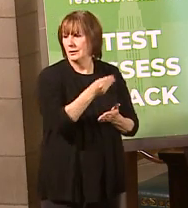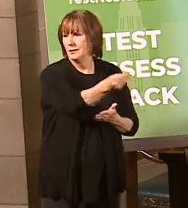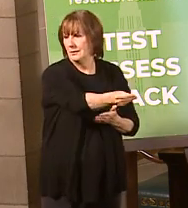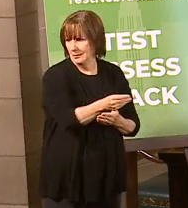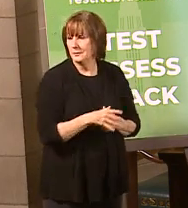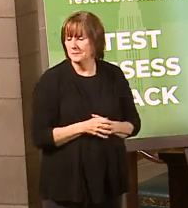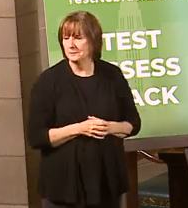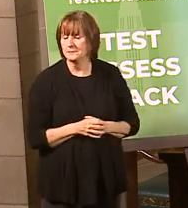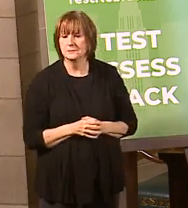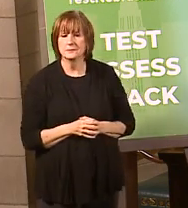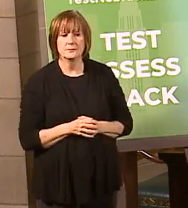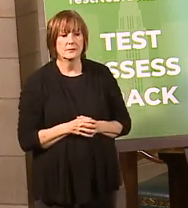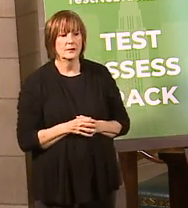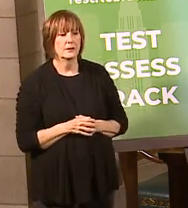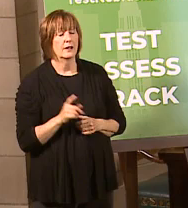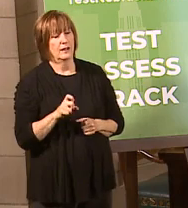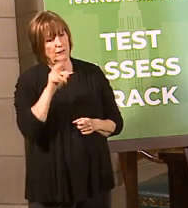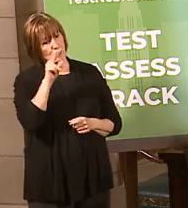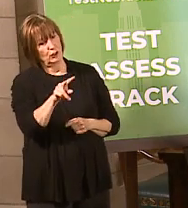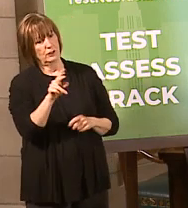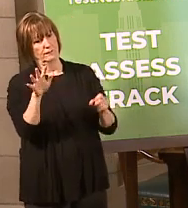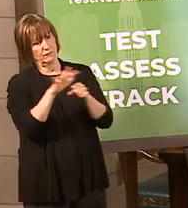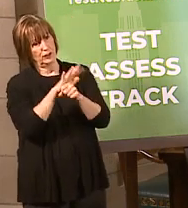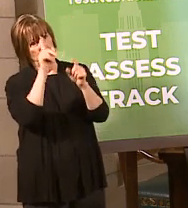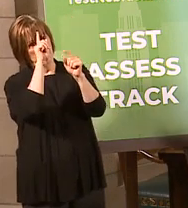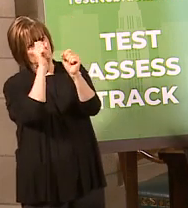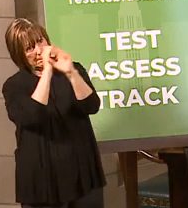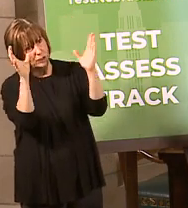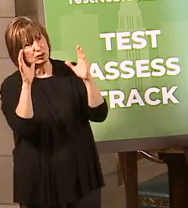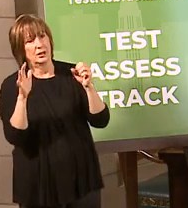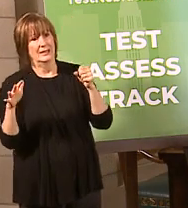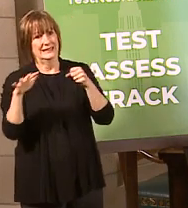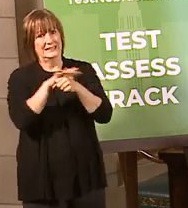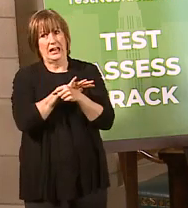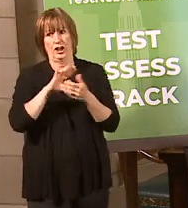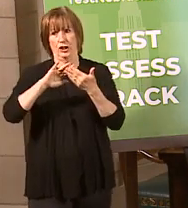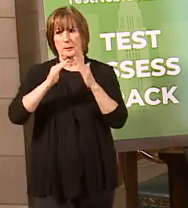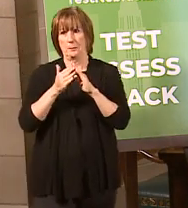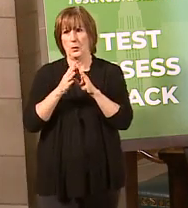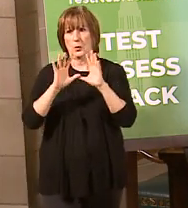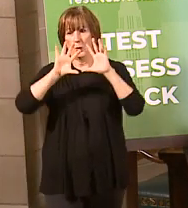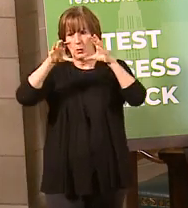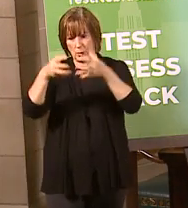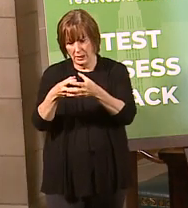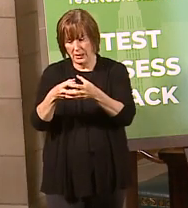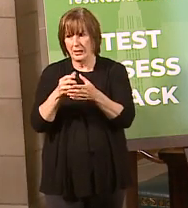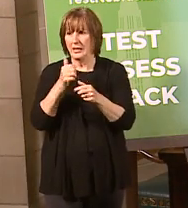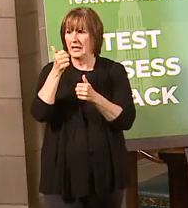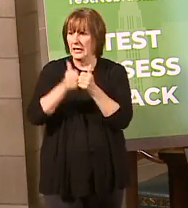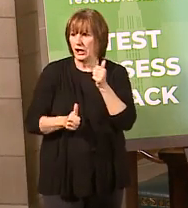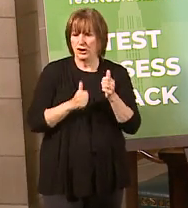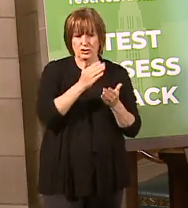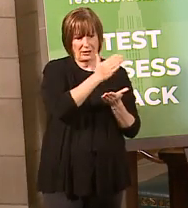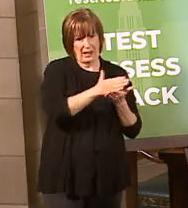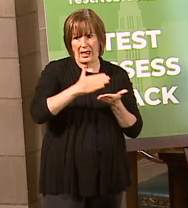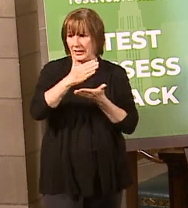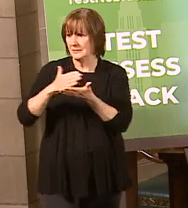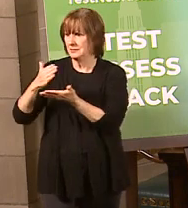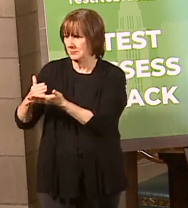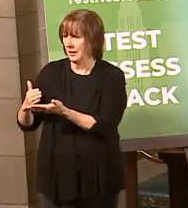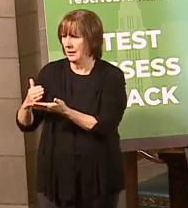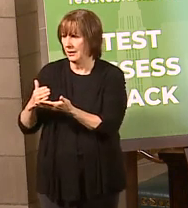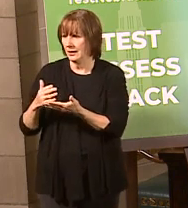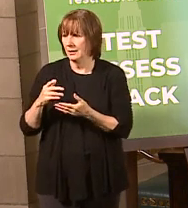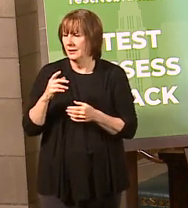global picture here with regard to the entire community and every aspect of what we're doing. And we know, for example, as I mentioned,